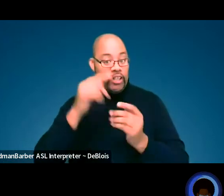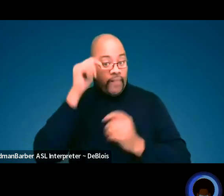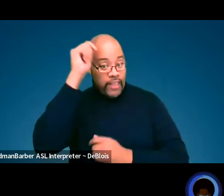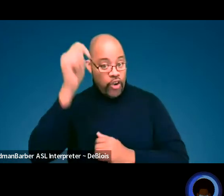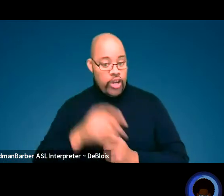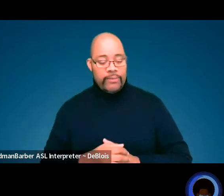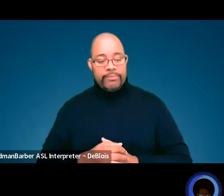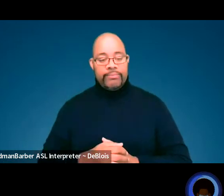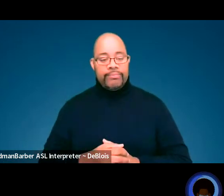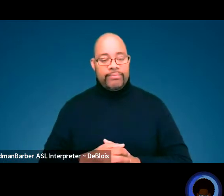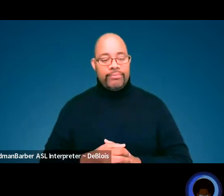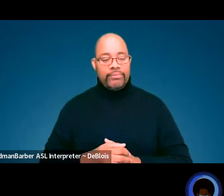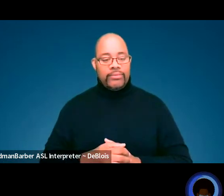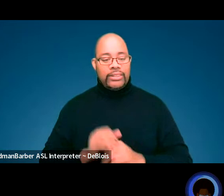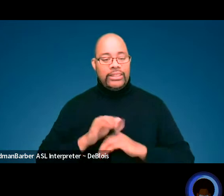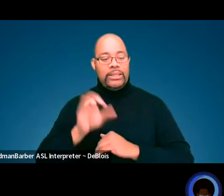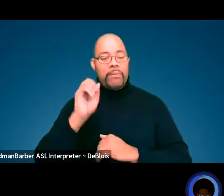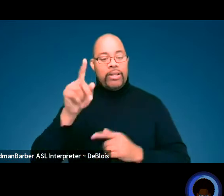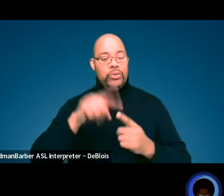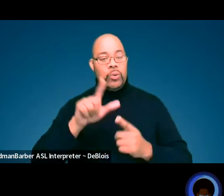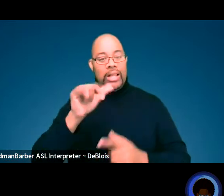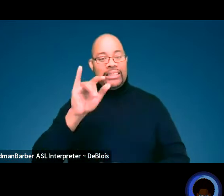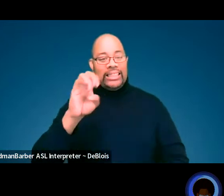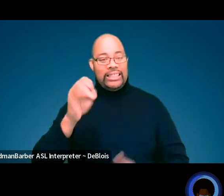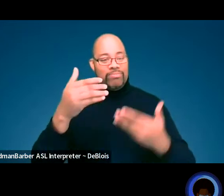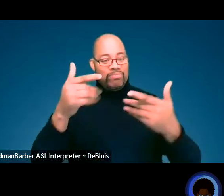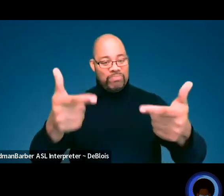And then I'll send it back to Leslie.